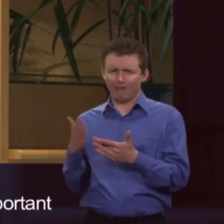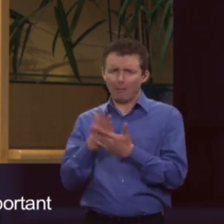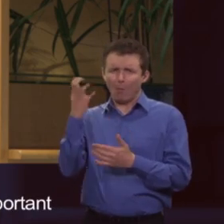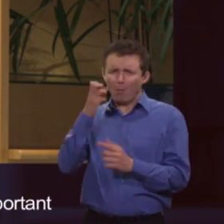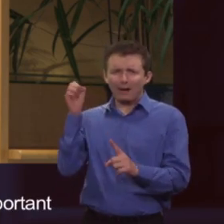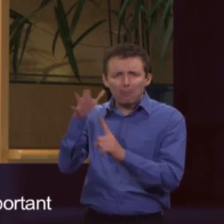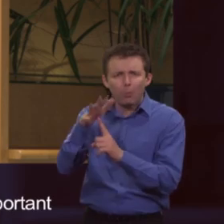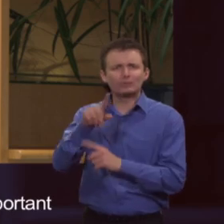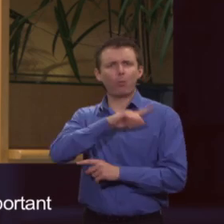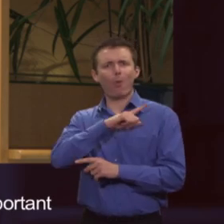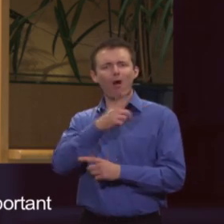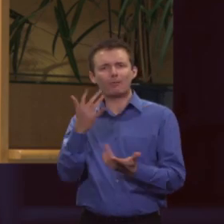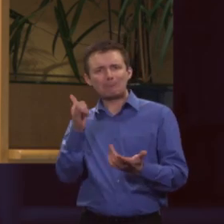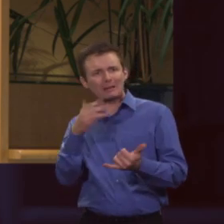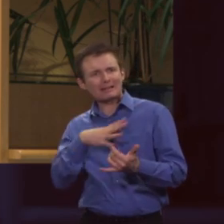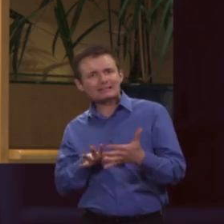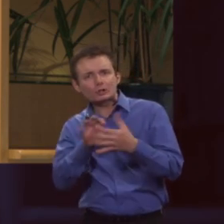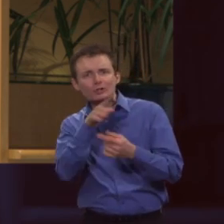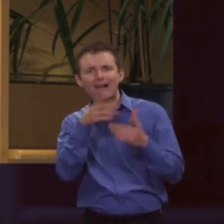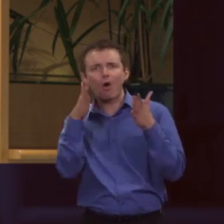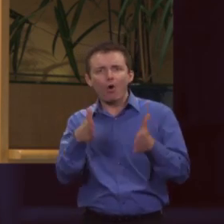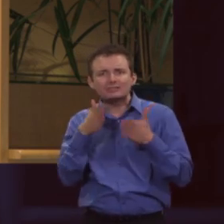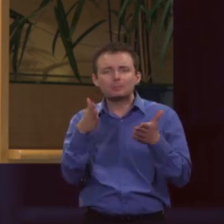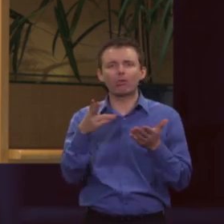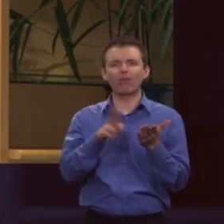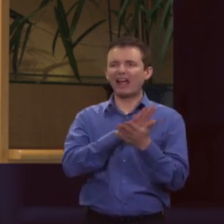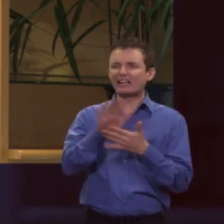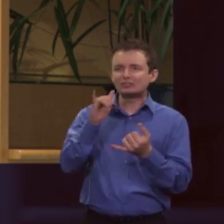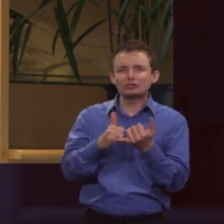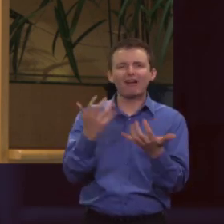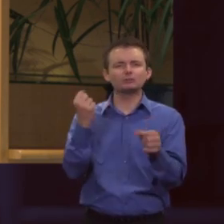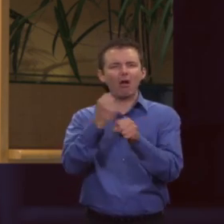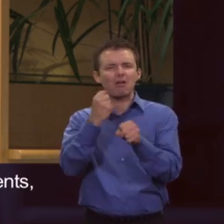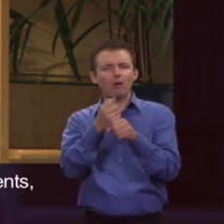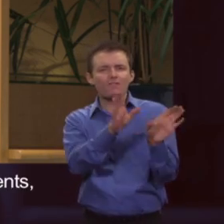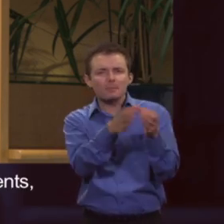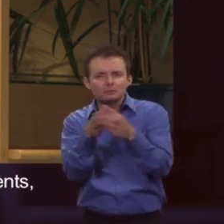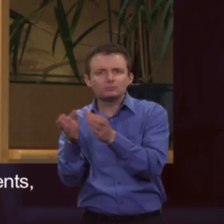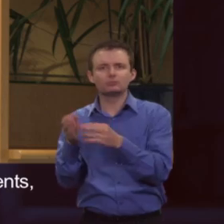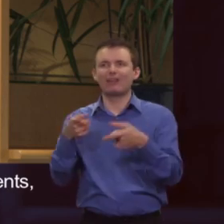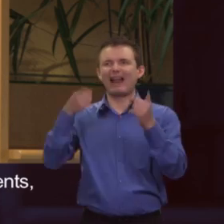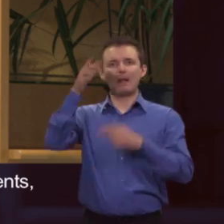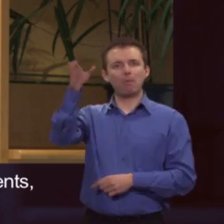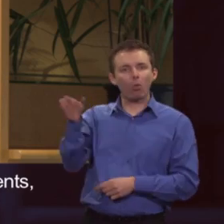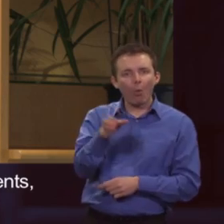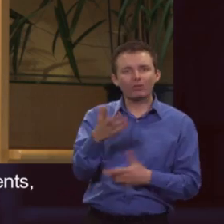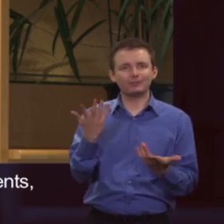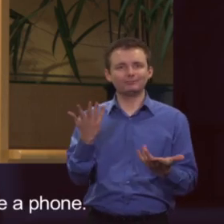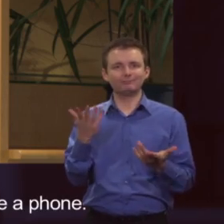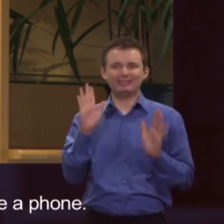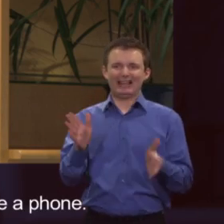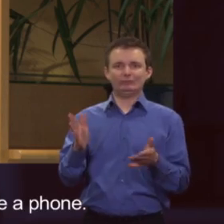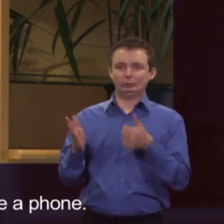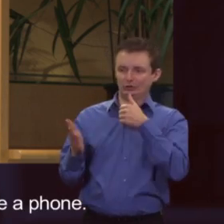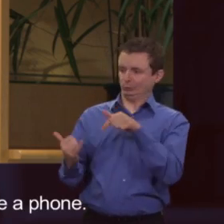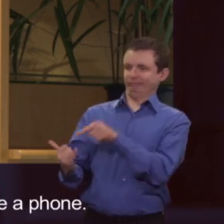can't say that telephones aren't important because if you deal with hospitals, the NHS, the government departments, employers, you have to